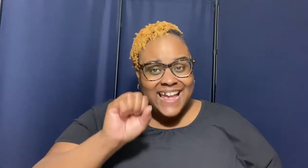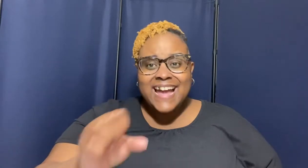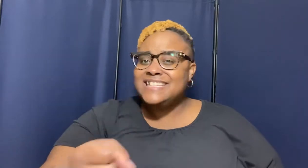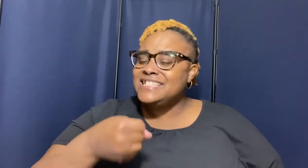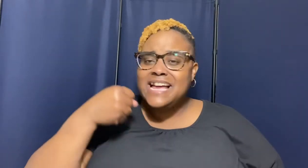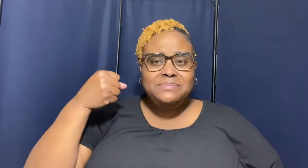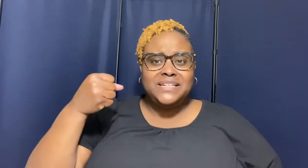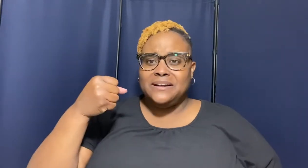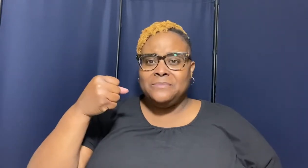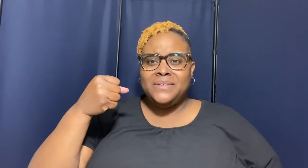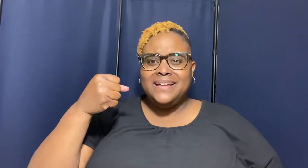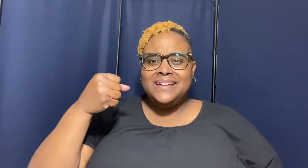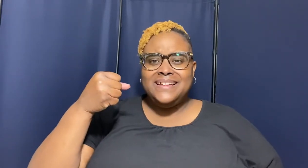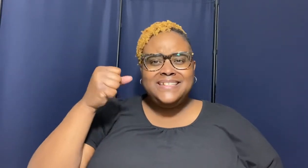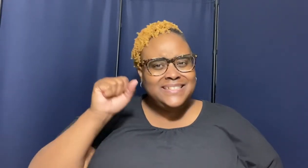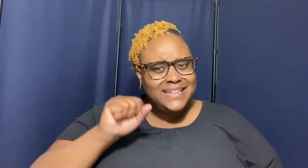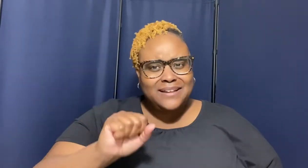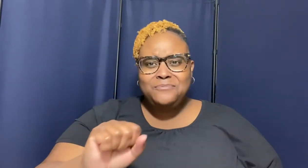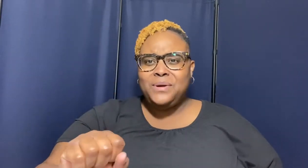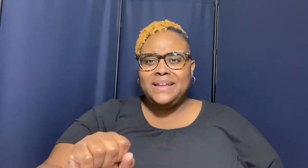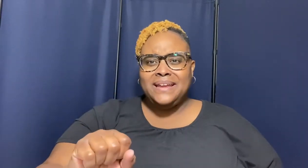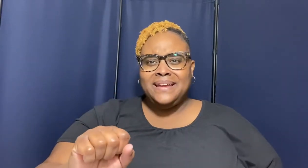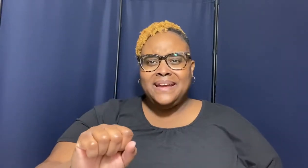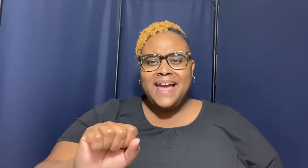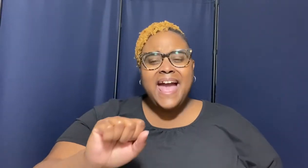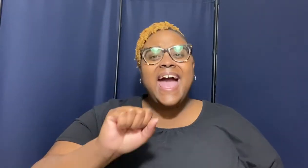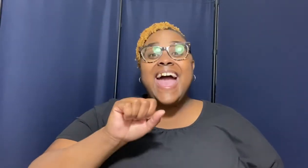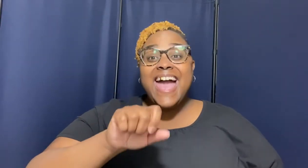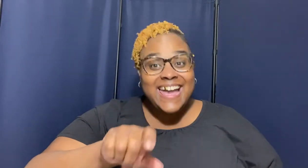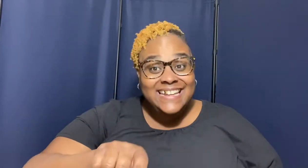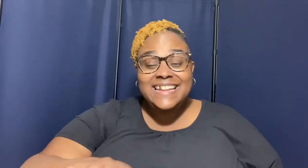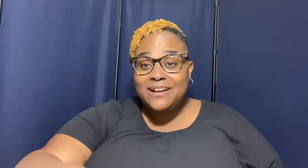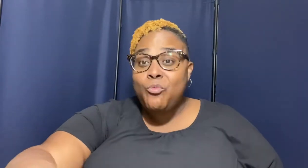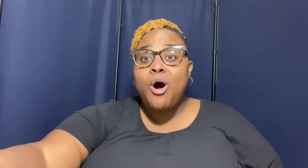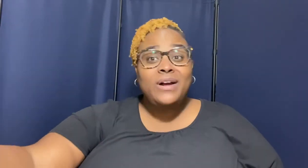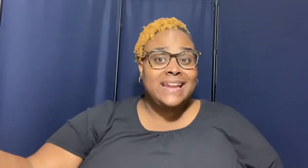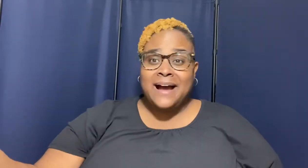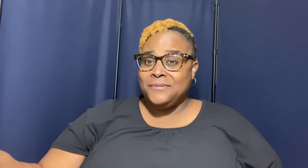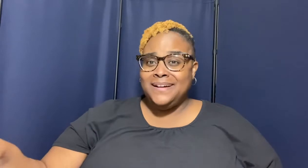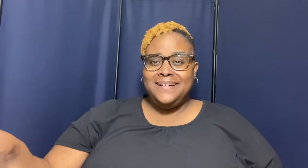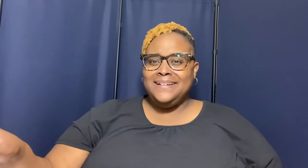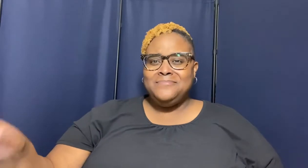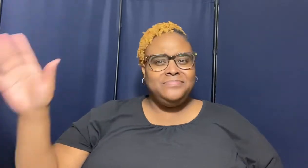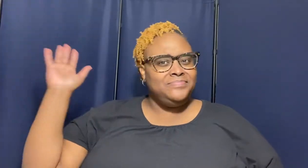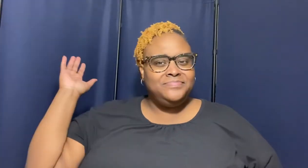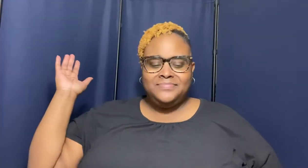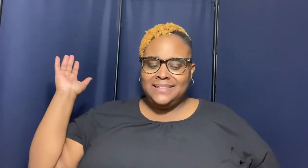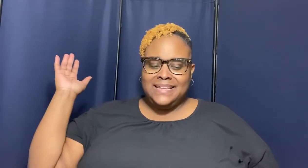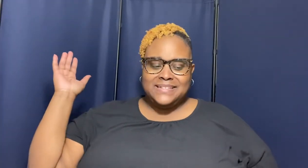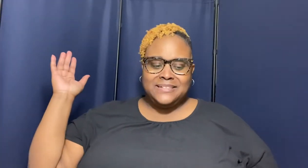accept him stick with it and then walk it out listen